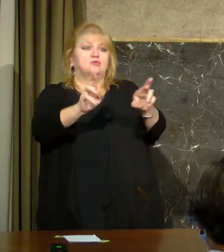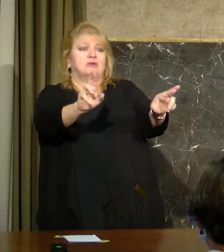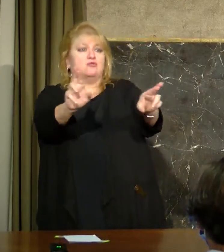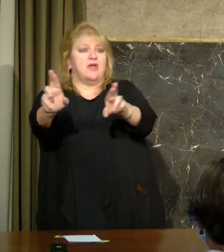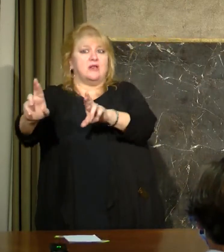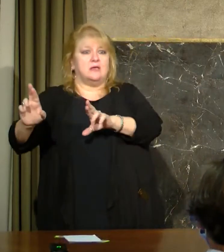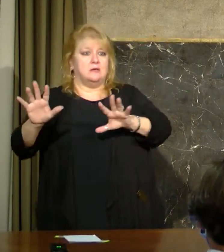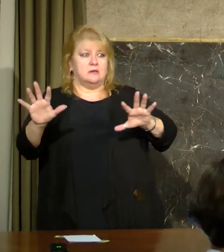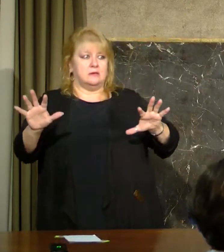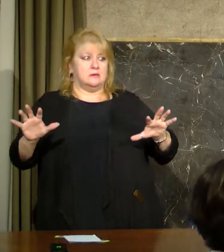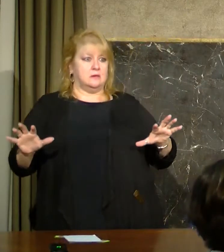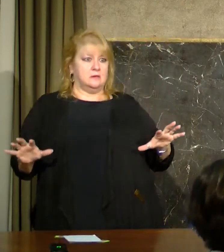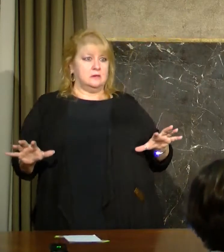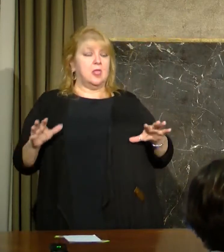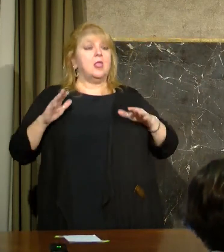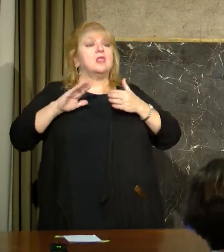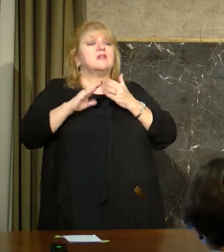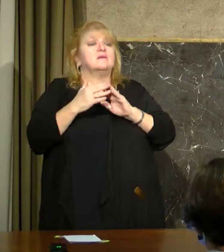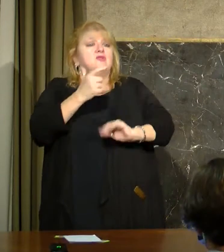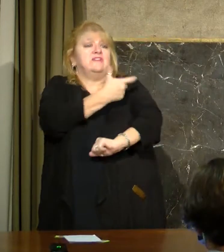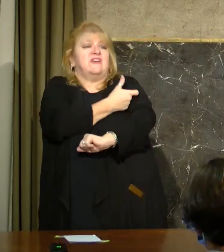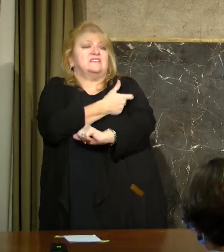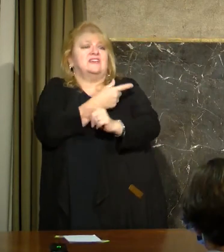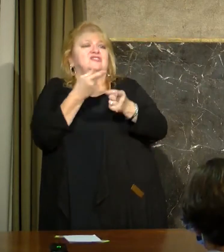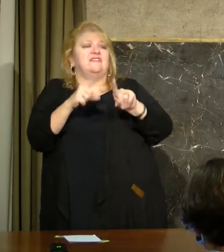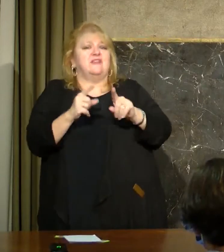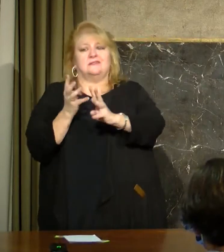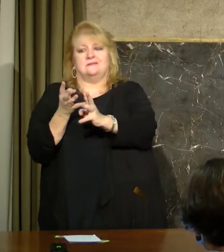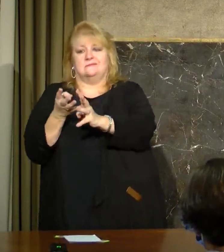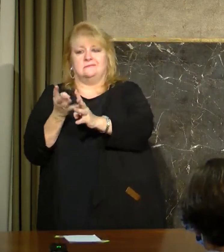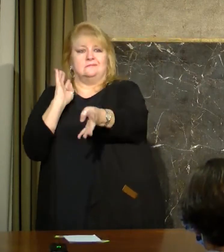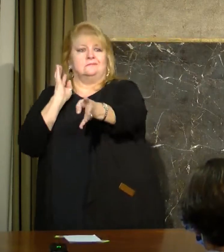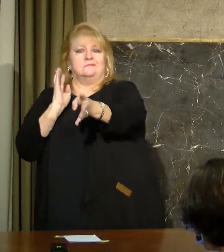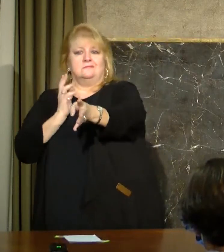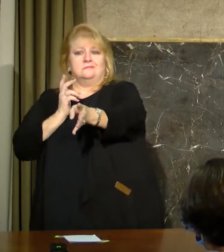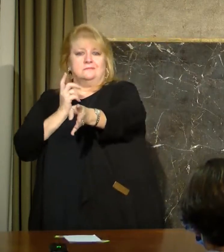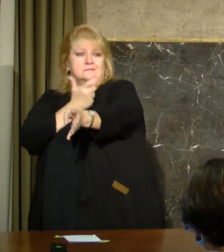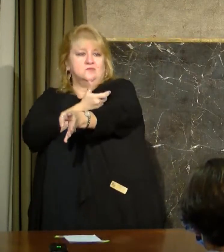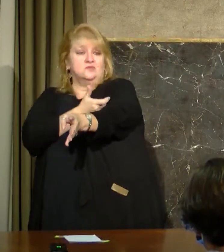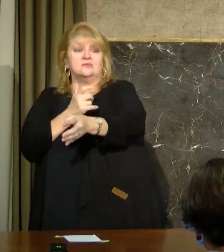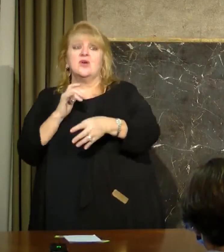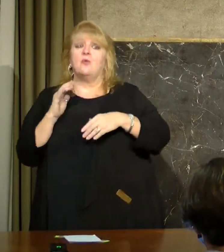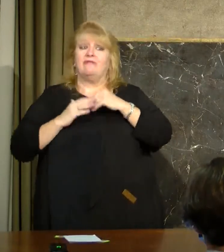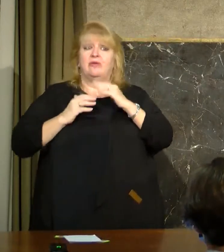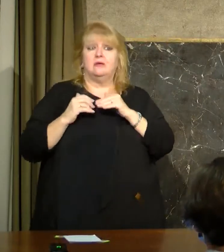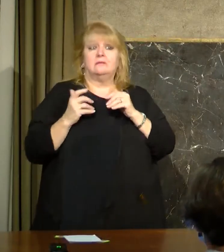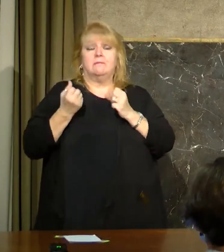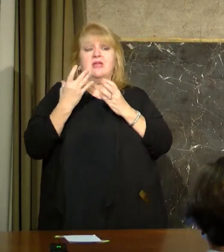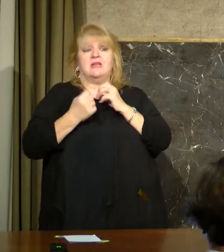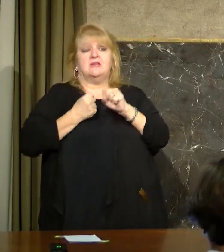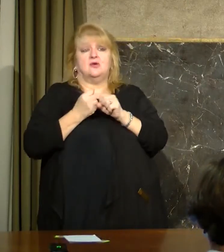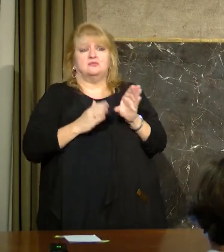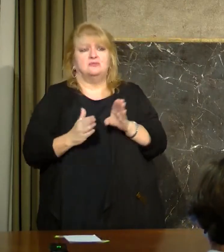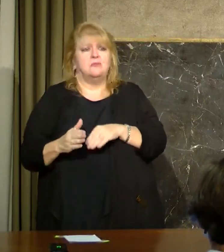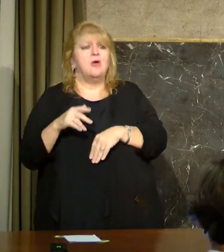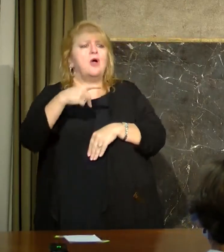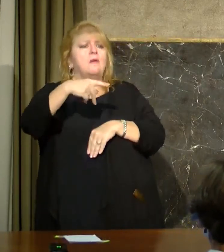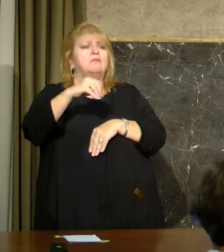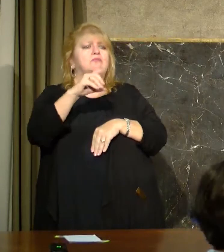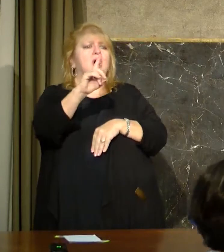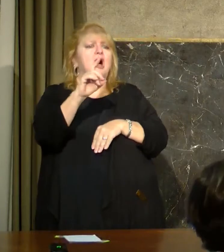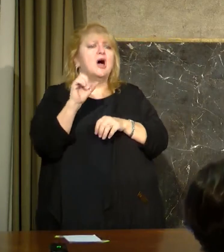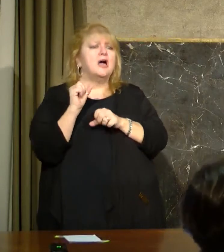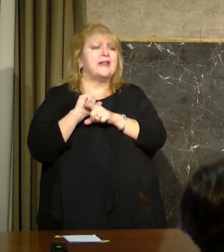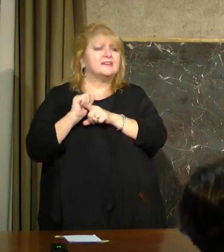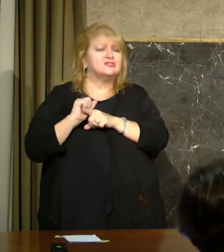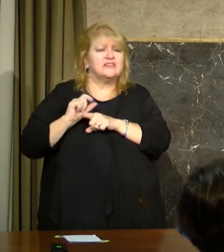community vaccination events plans. You know, built on a lot of years of preparation and, you know, pod exercises and mass